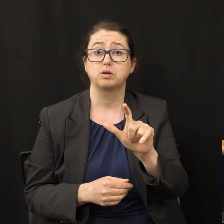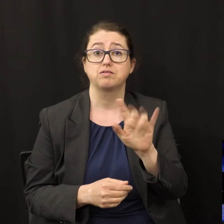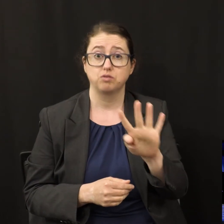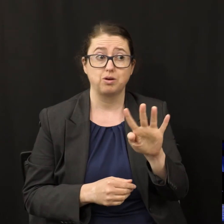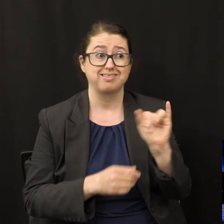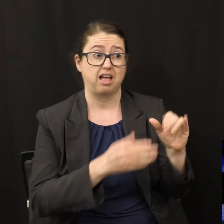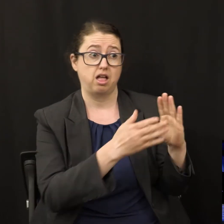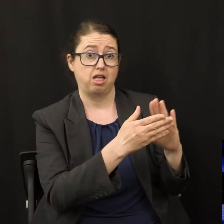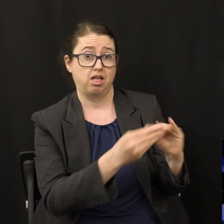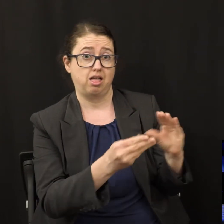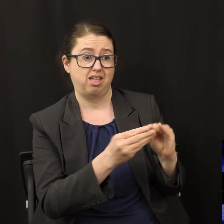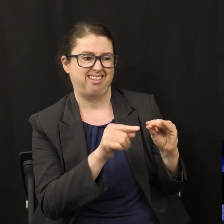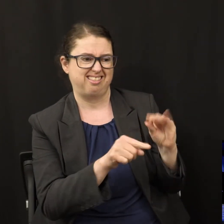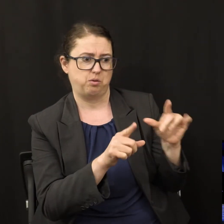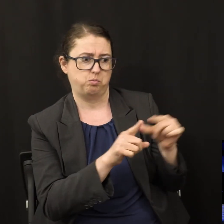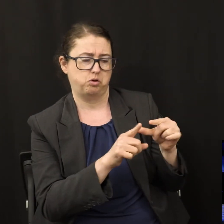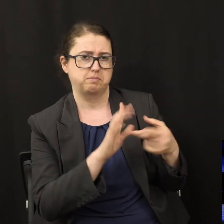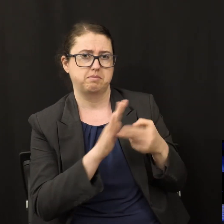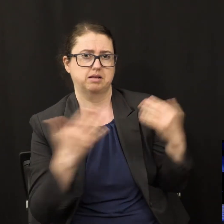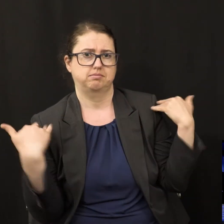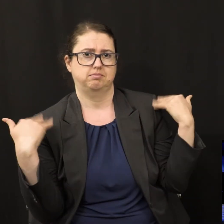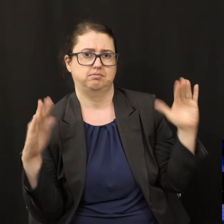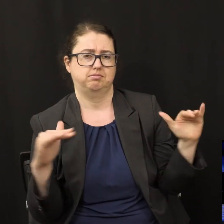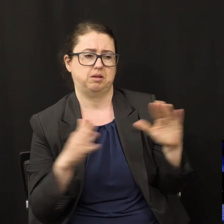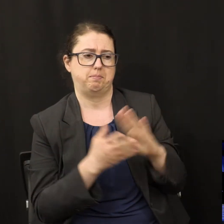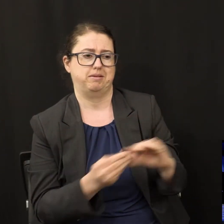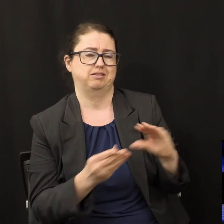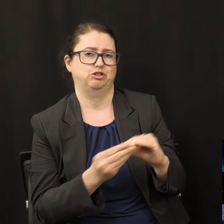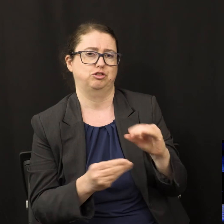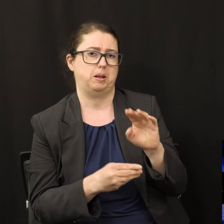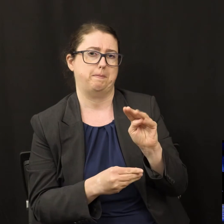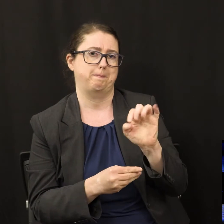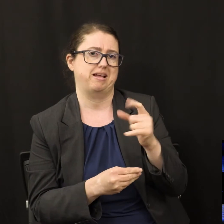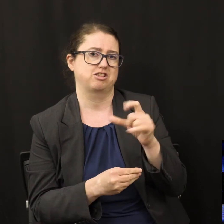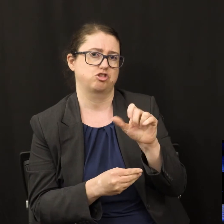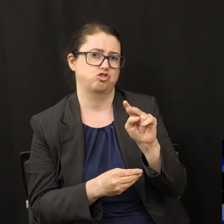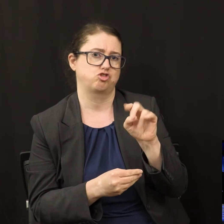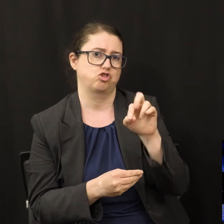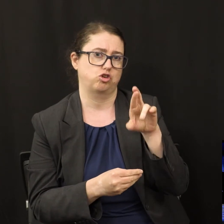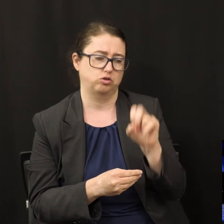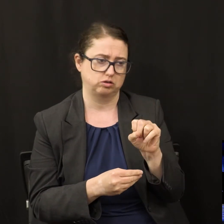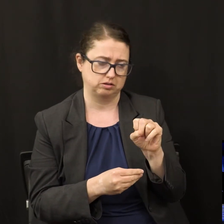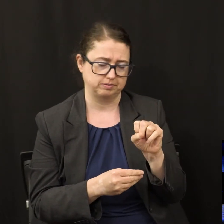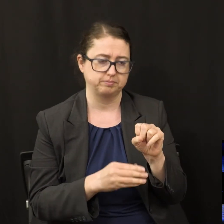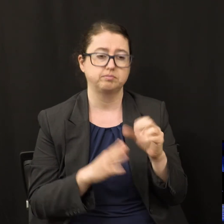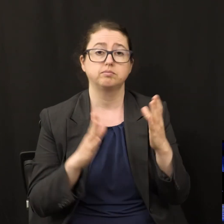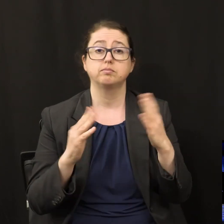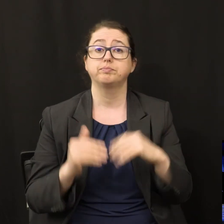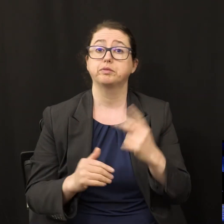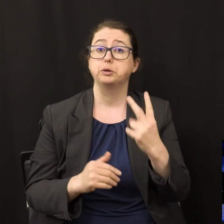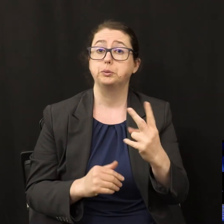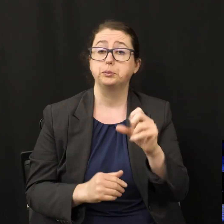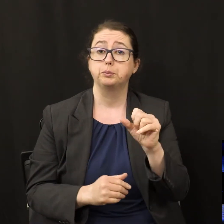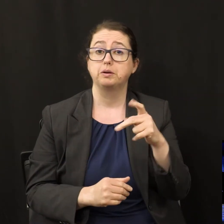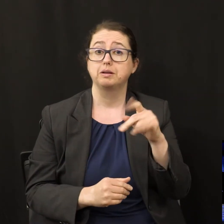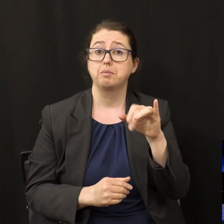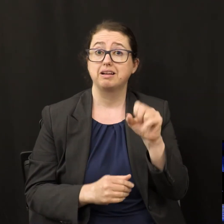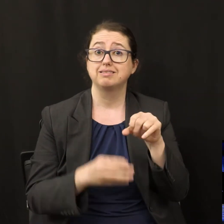messengers. We find that the spies, the two spies that went to Jericho, are called